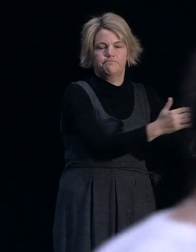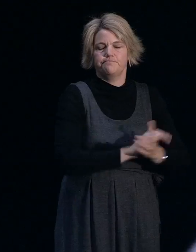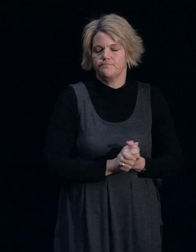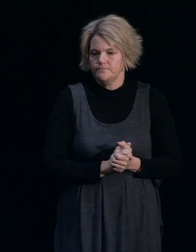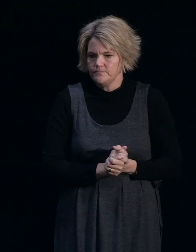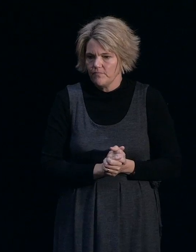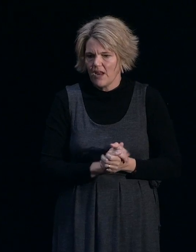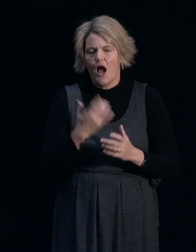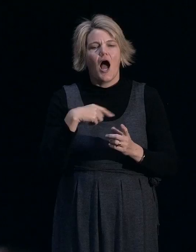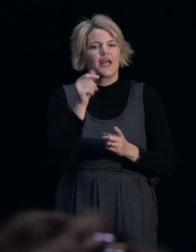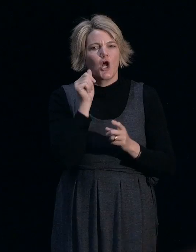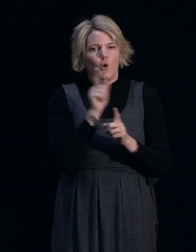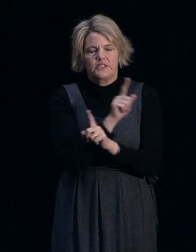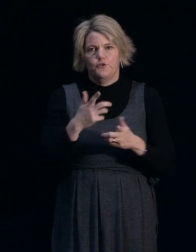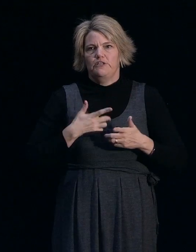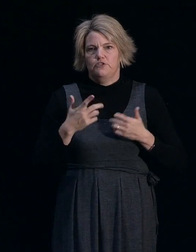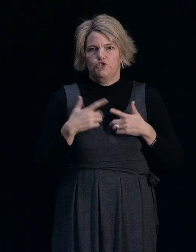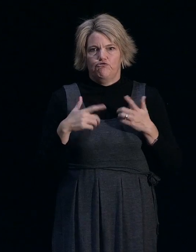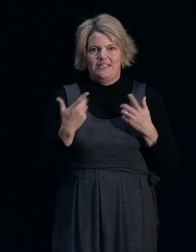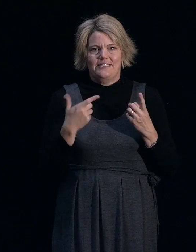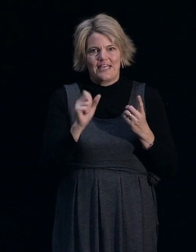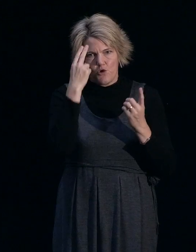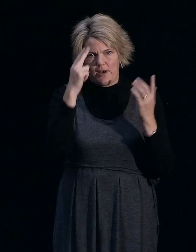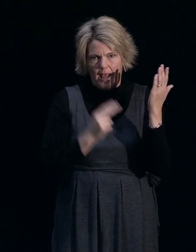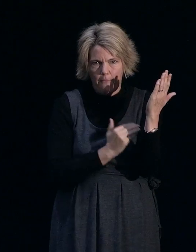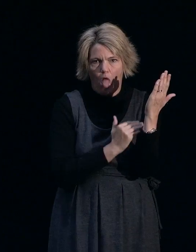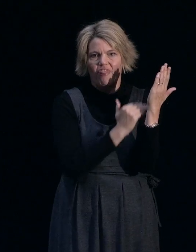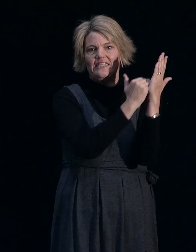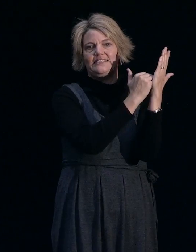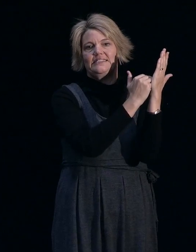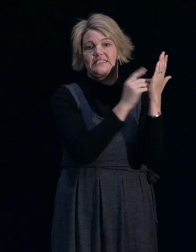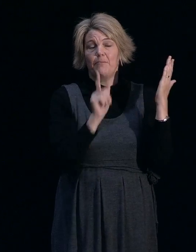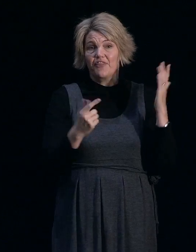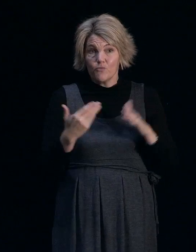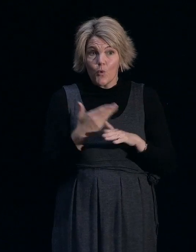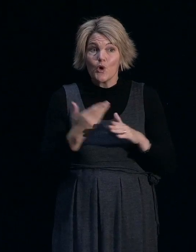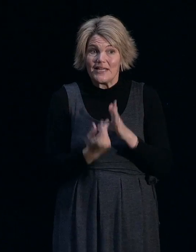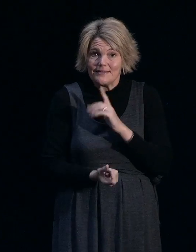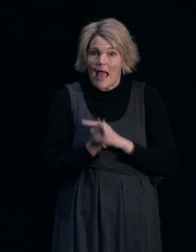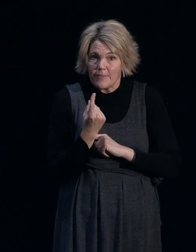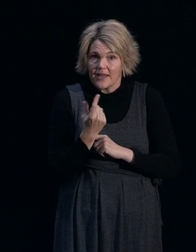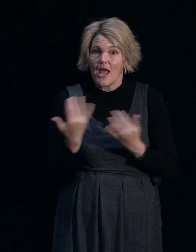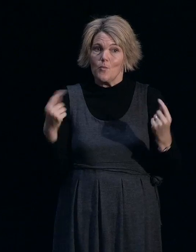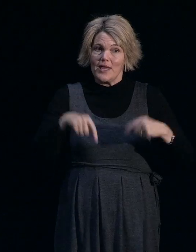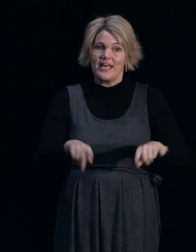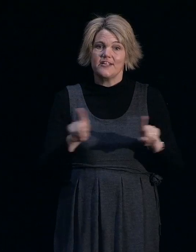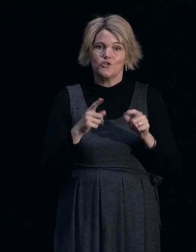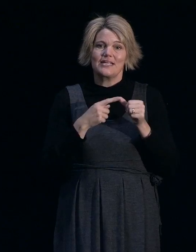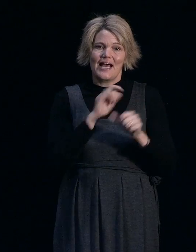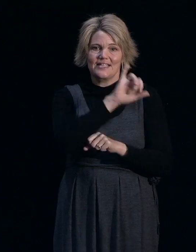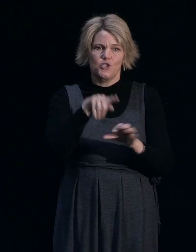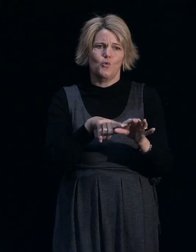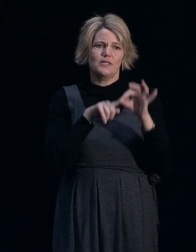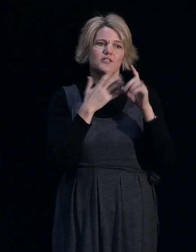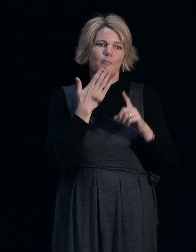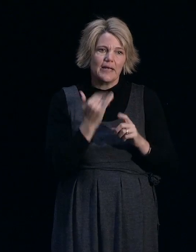I know it's frustrating to get there, but there is work happening. And as I say, we are here and we're here so that we can answer your question. So please come